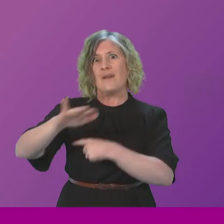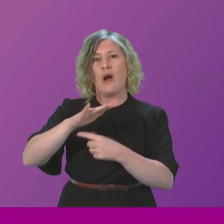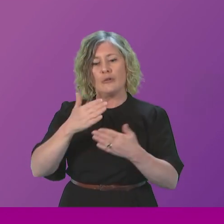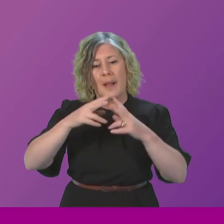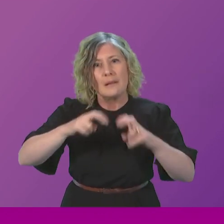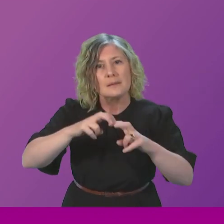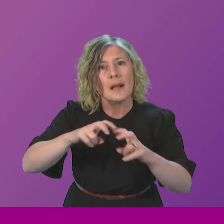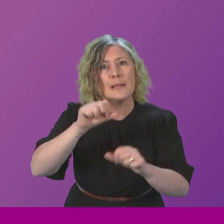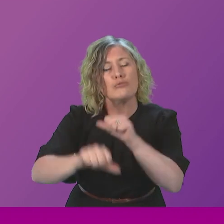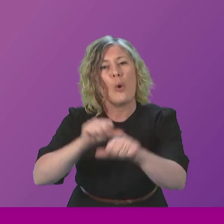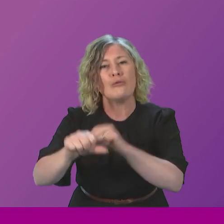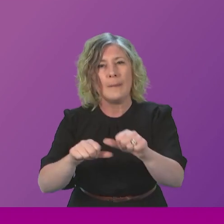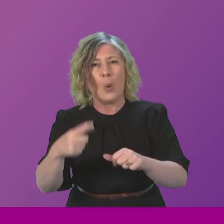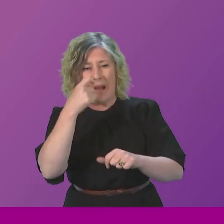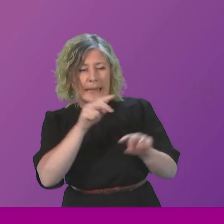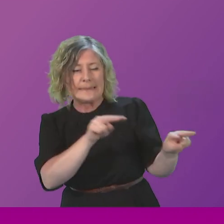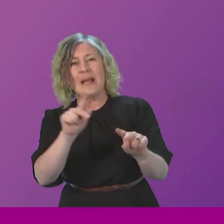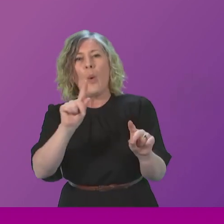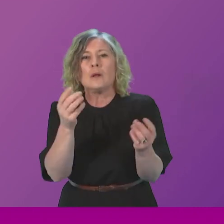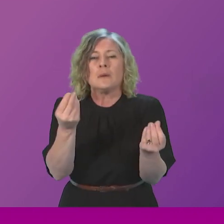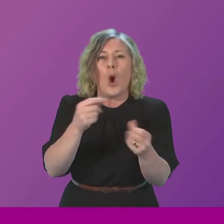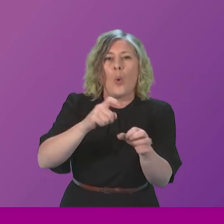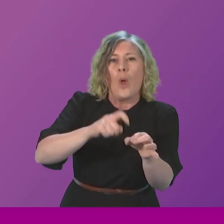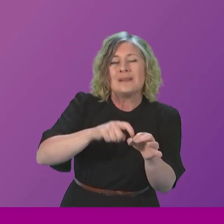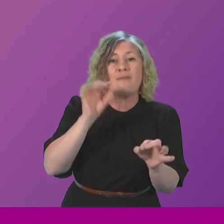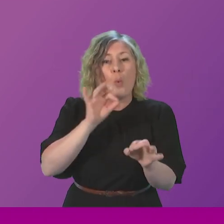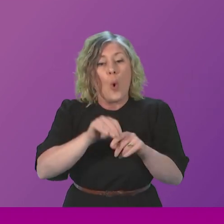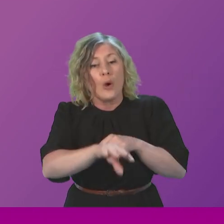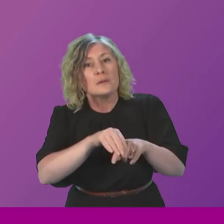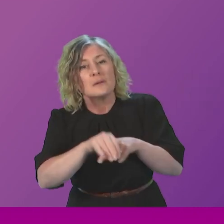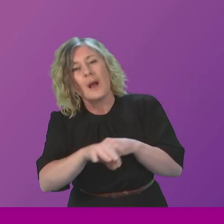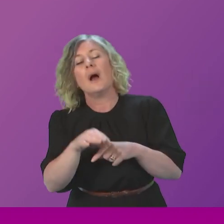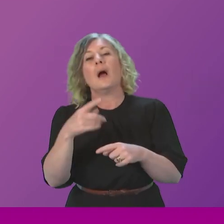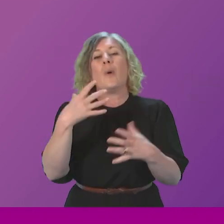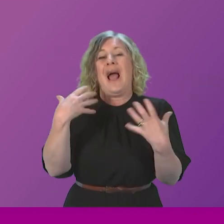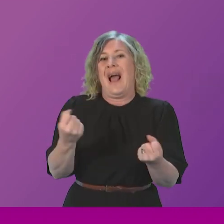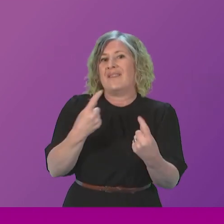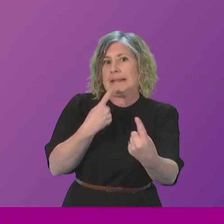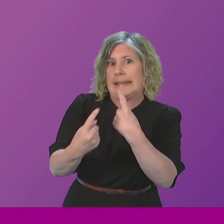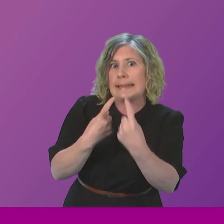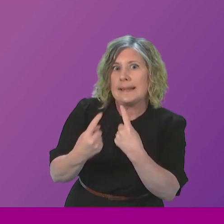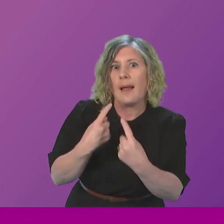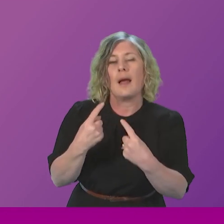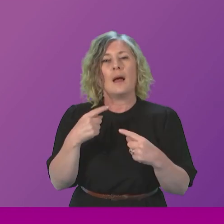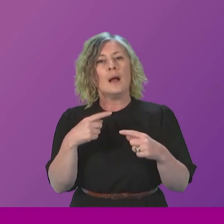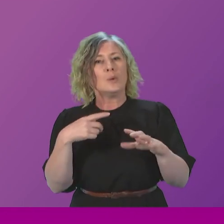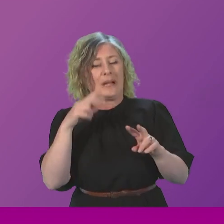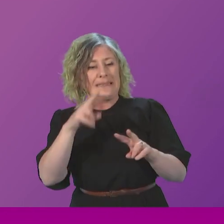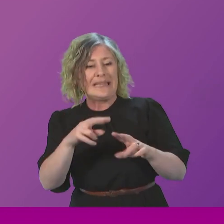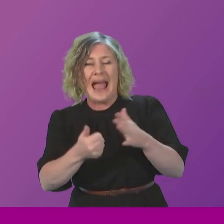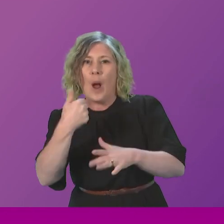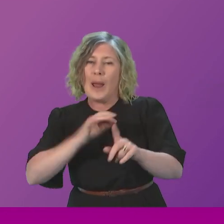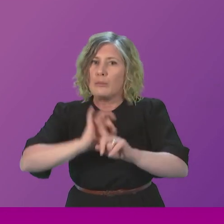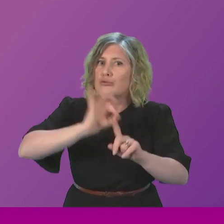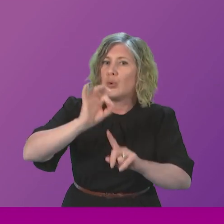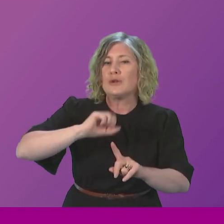of its facilities on water quality. Data from monitoring has also been used to determine any actions needed to improve Scotland's water environment,